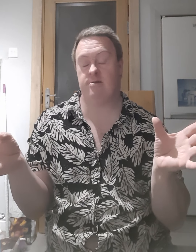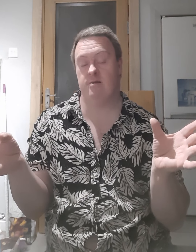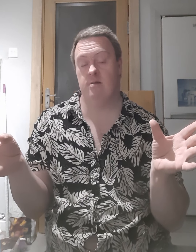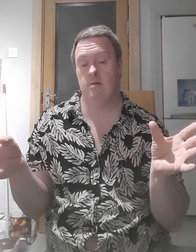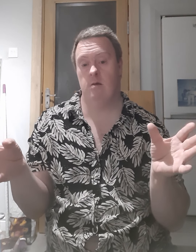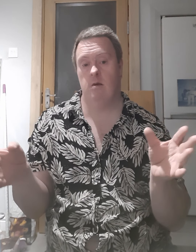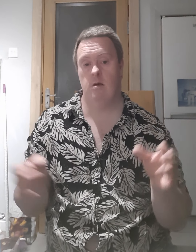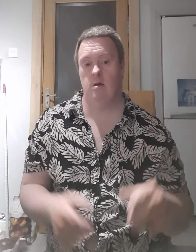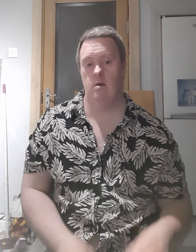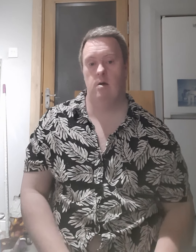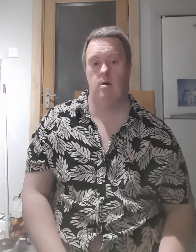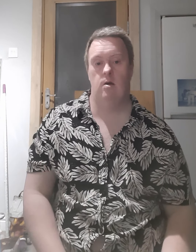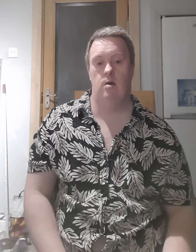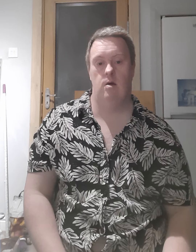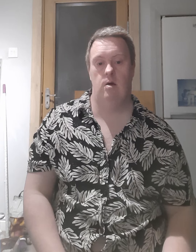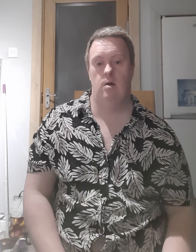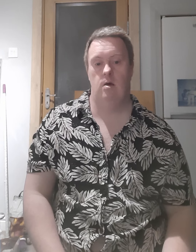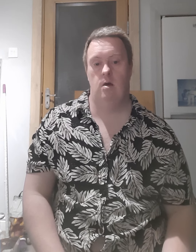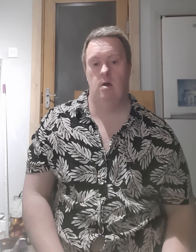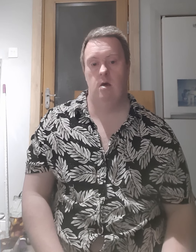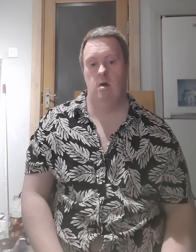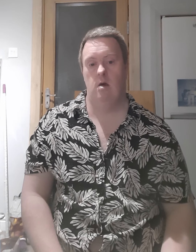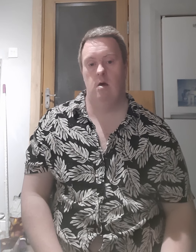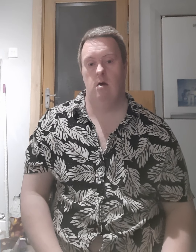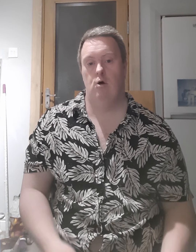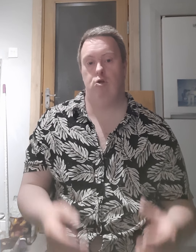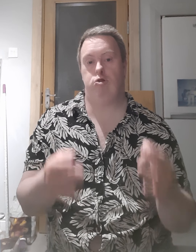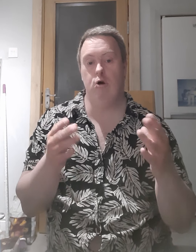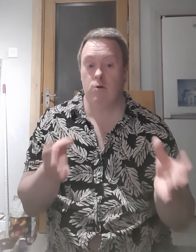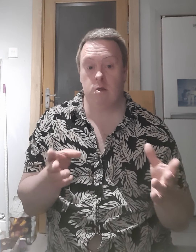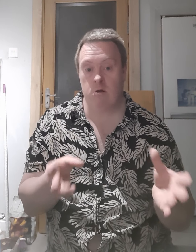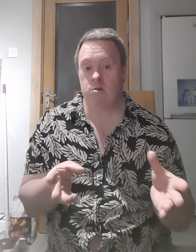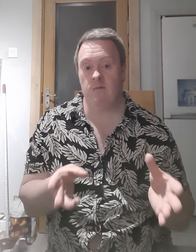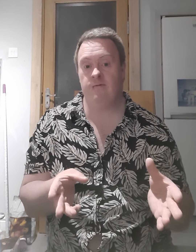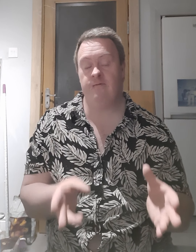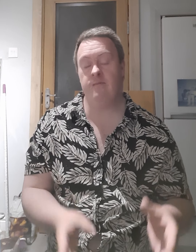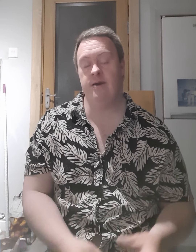do you like to do something for me